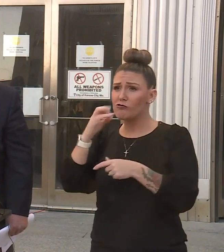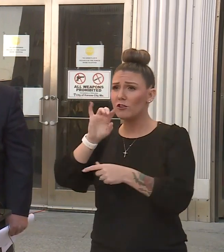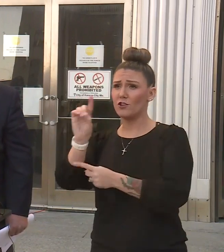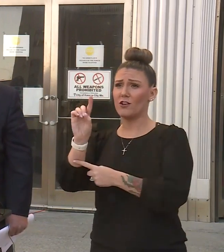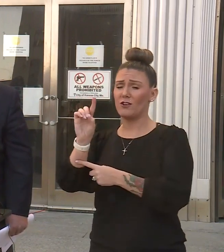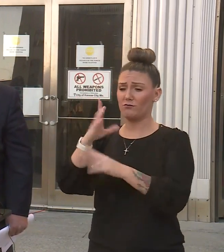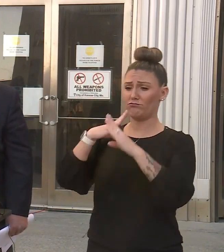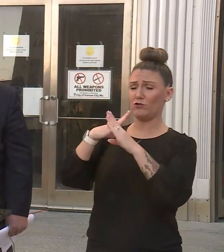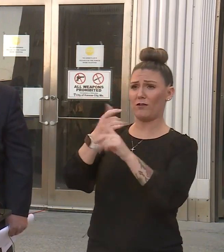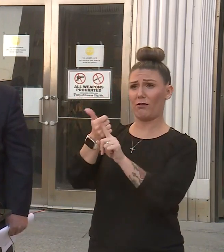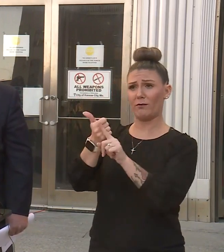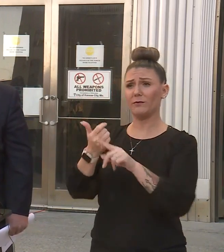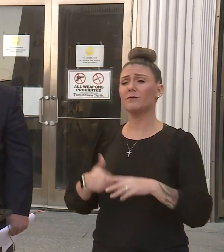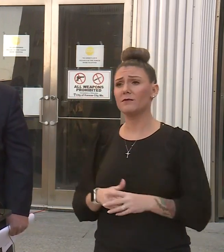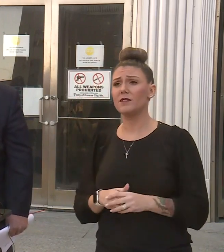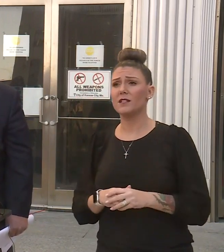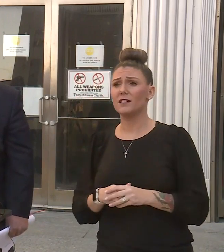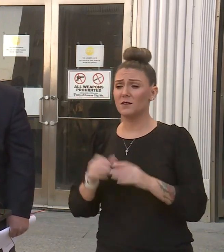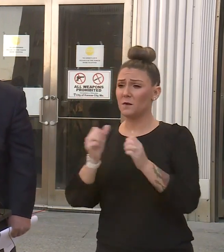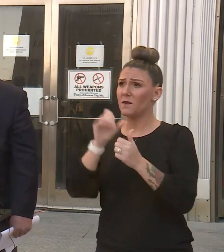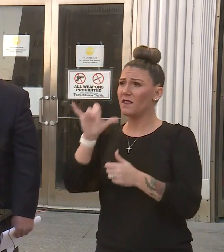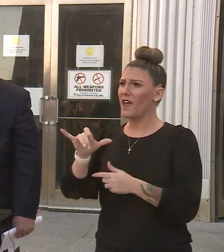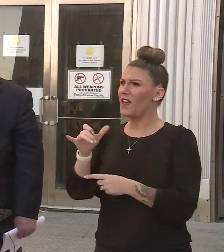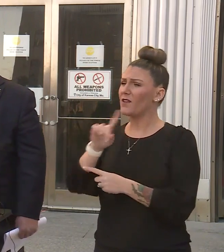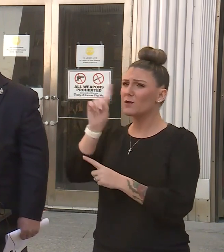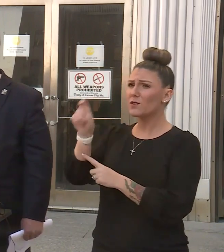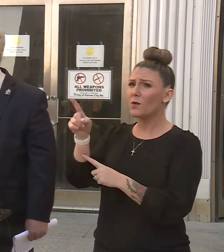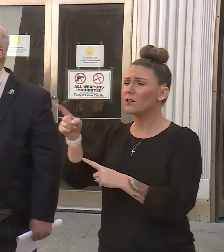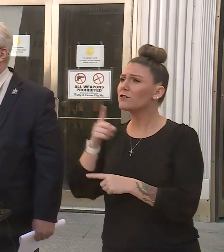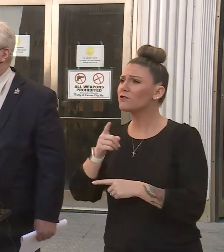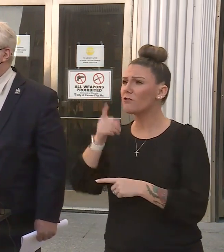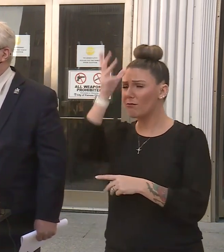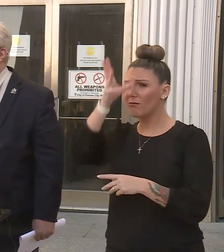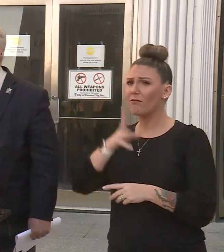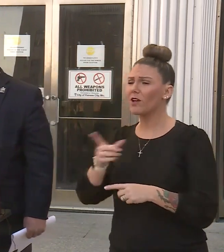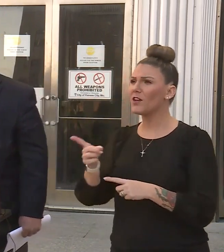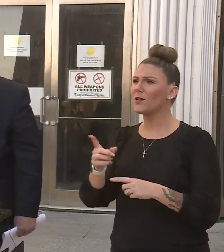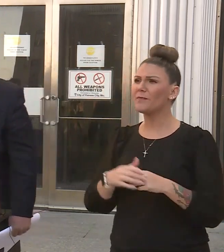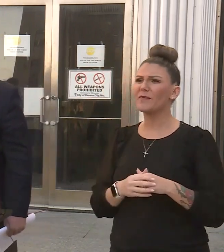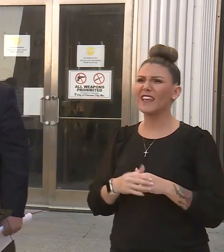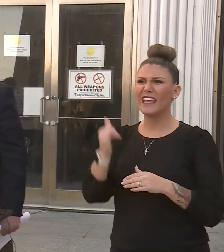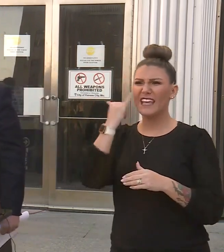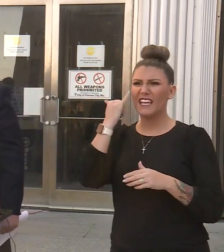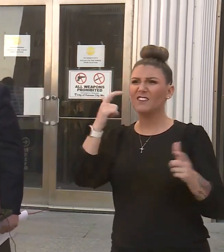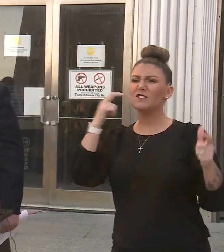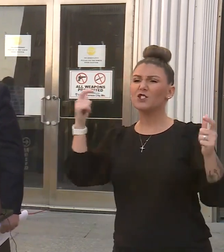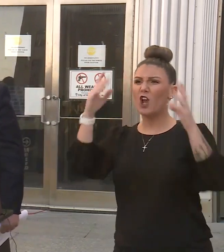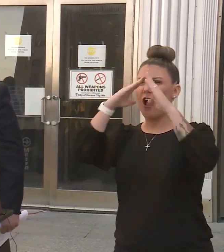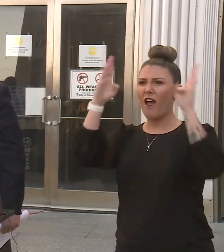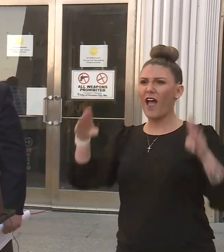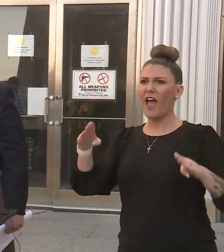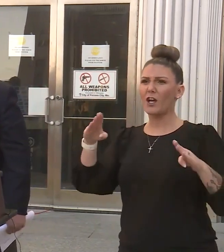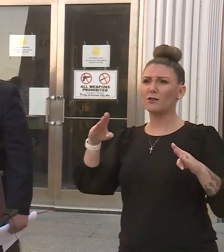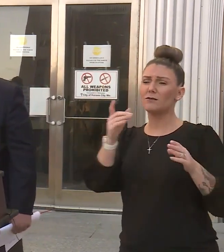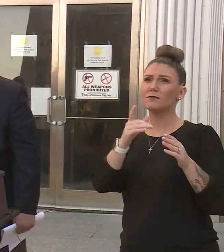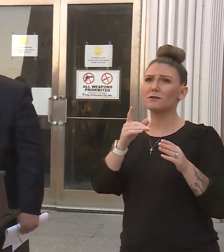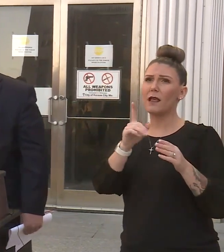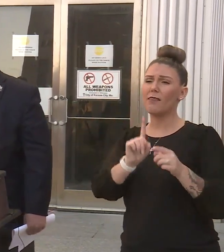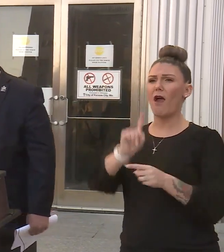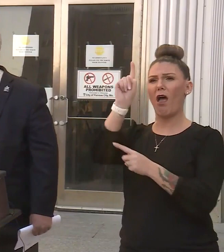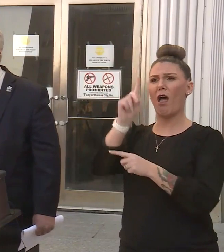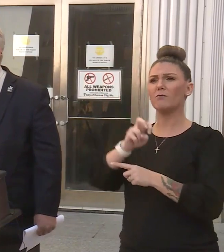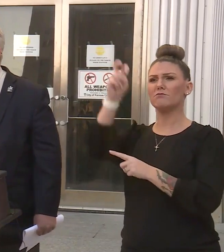protect themselves. So with that, I think there was a question. What if you have a large house and you have an upstairs and a downstairs,